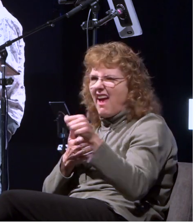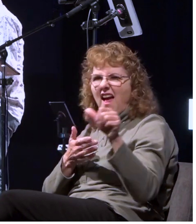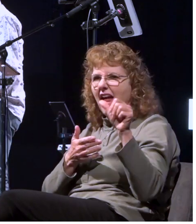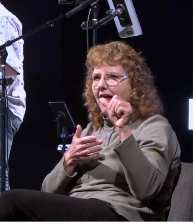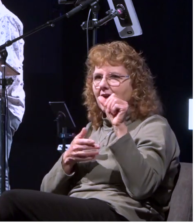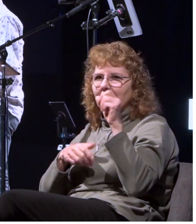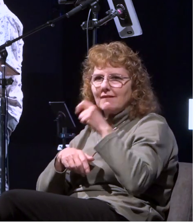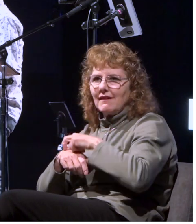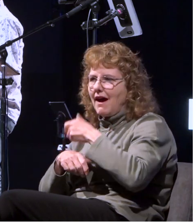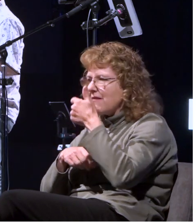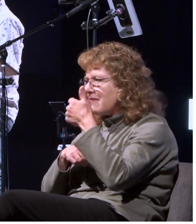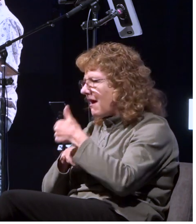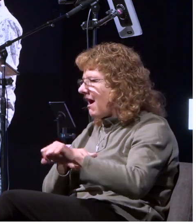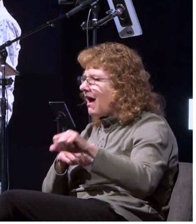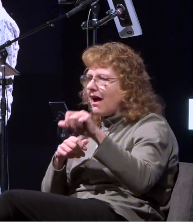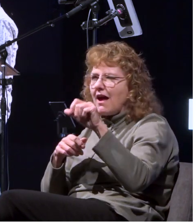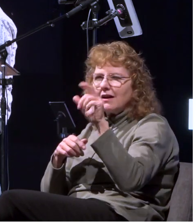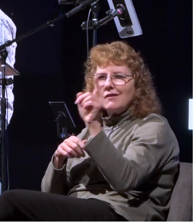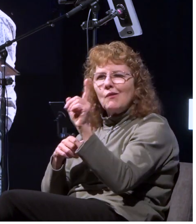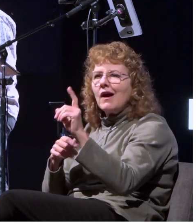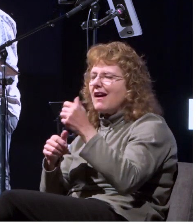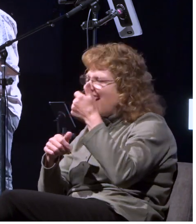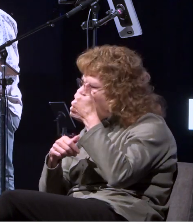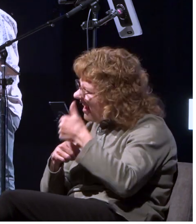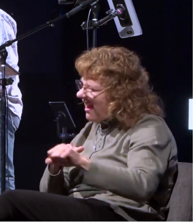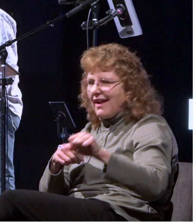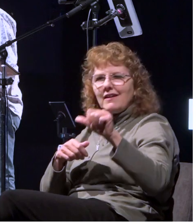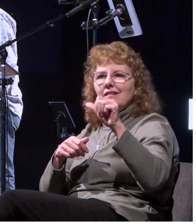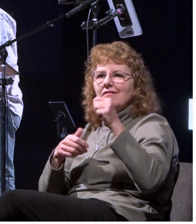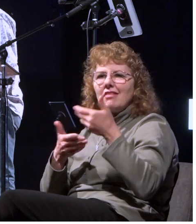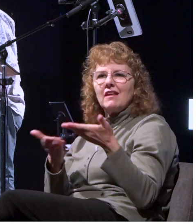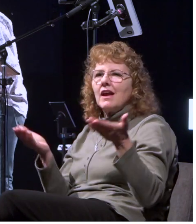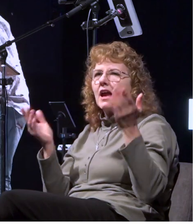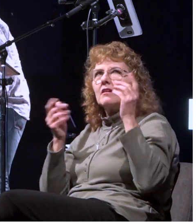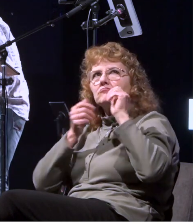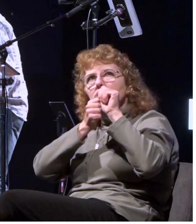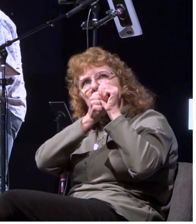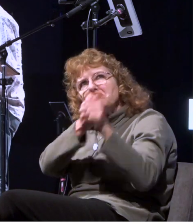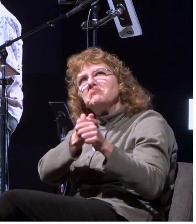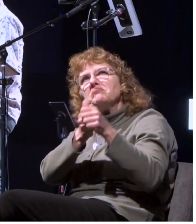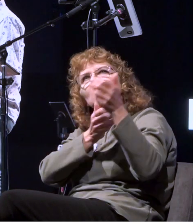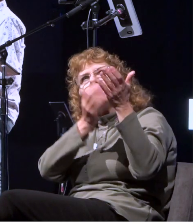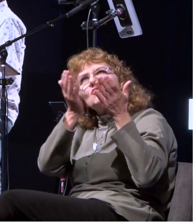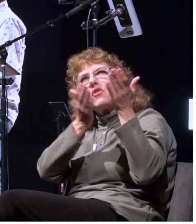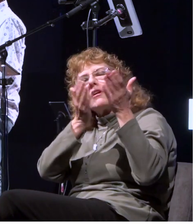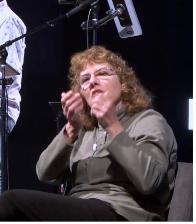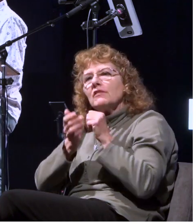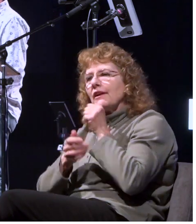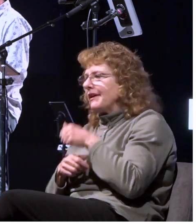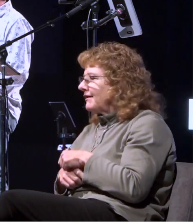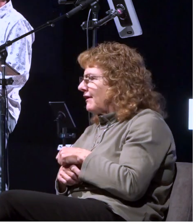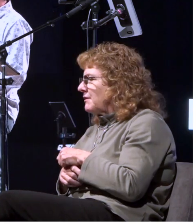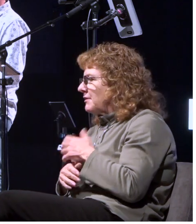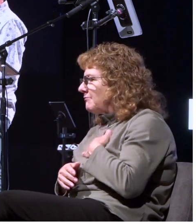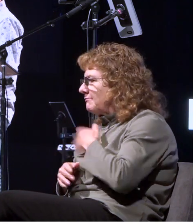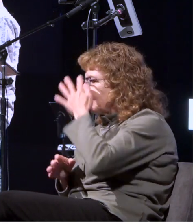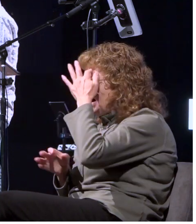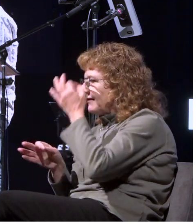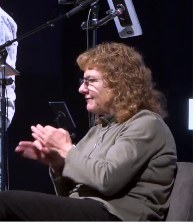was in the moment that's where paul served he didn't live a compartmentalized faith where he clocked in and he clocked out